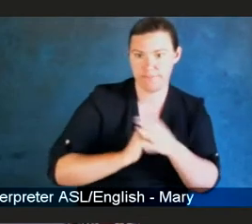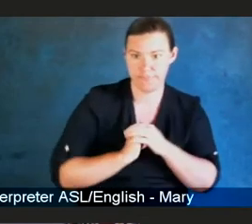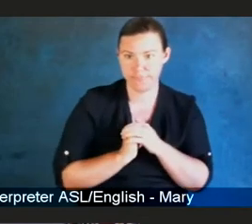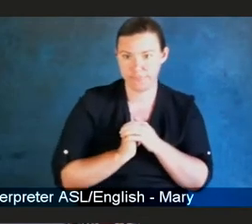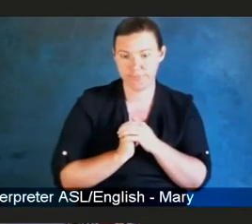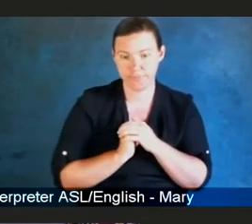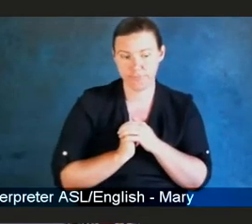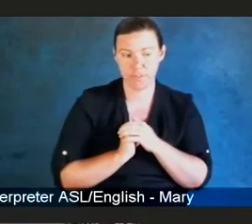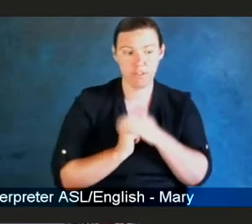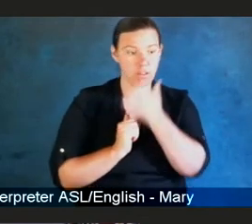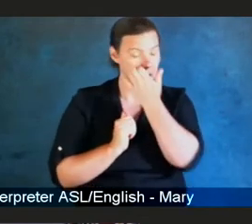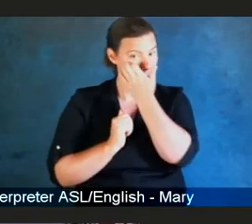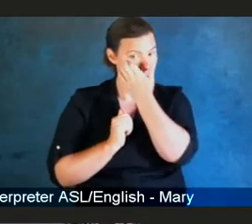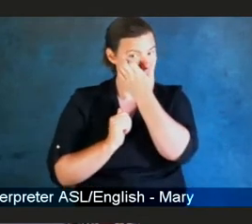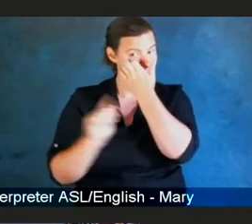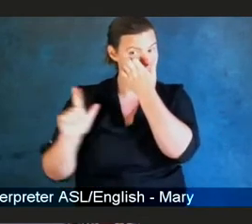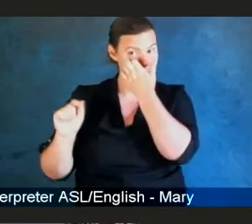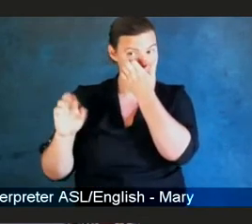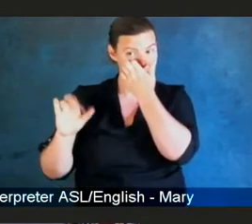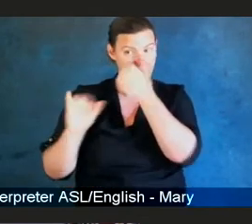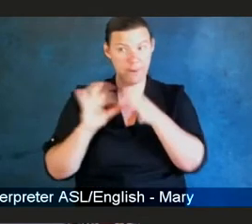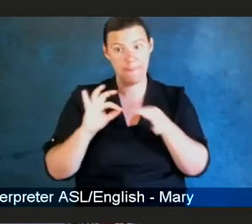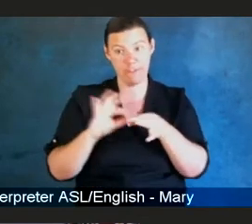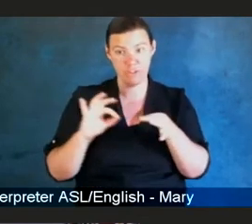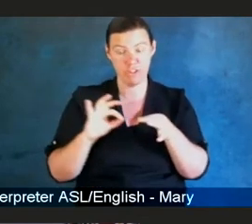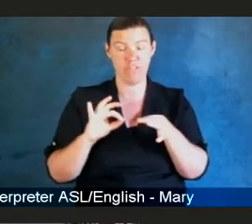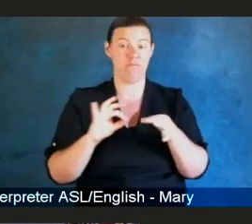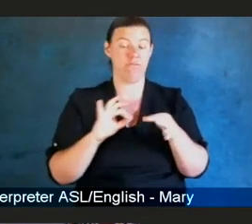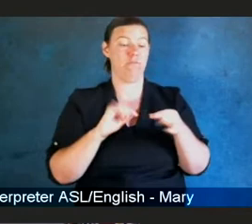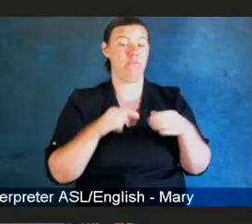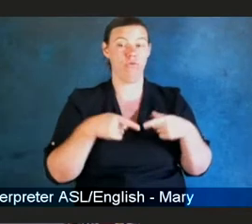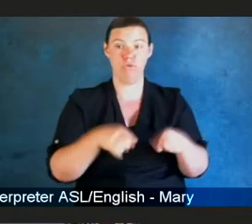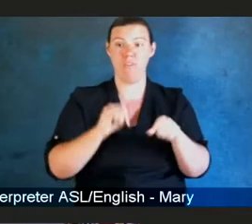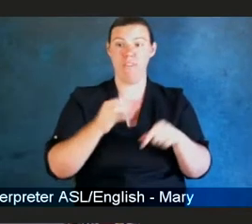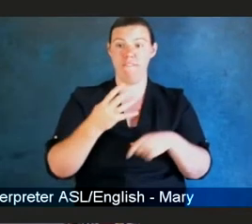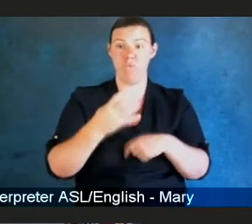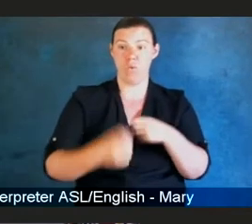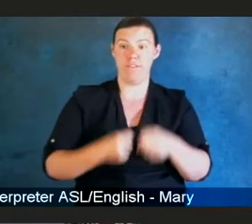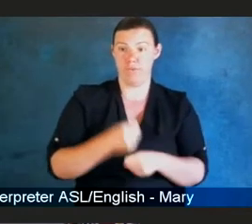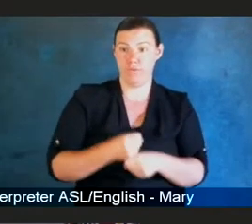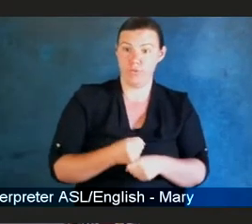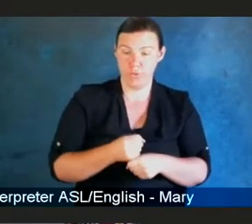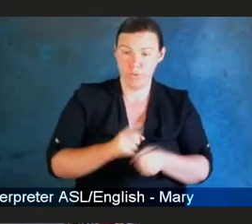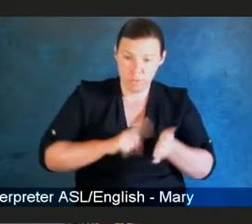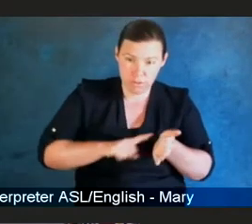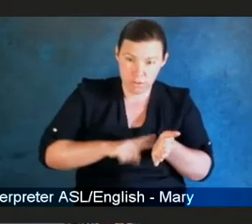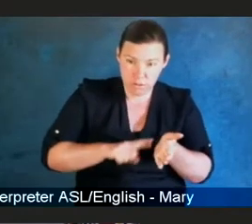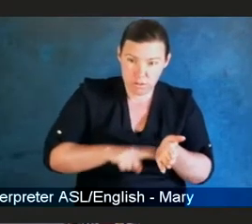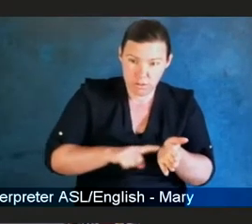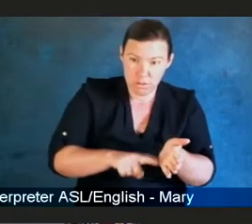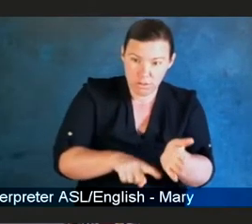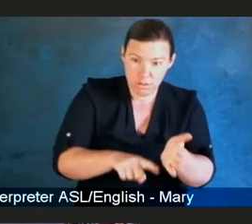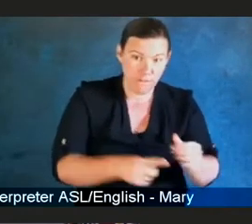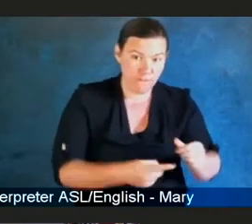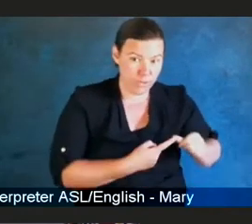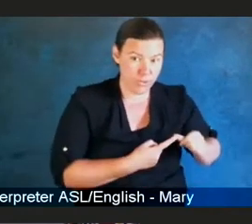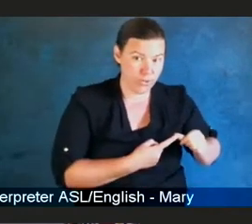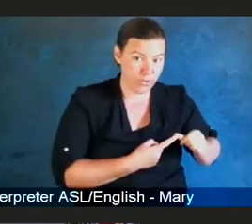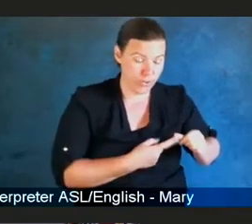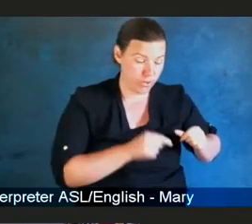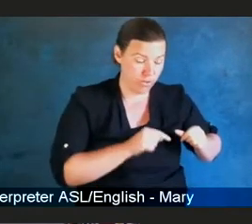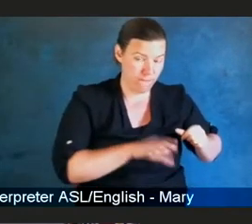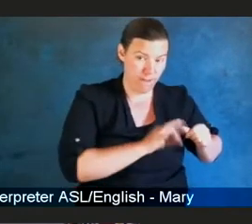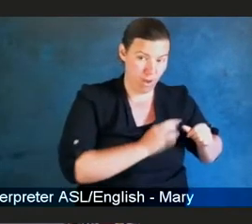Ultimately, as Larry said, over this four-year period, first one drug was found to be effective,